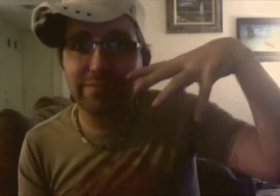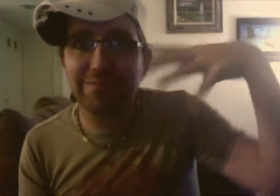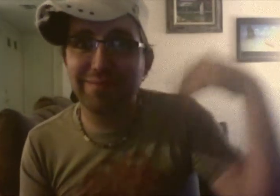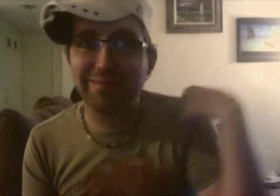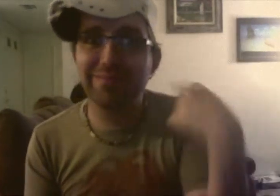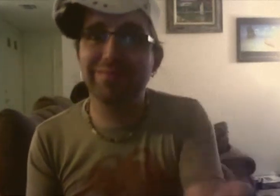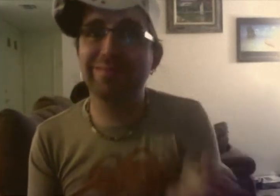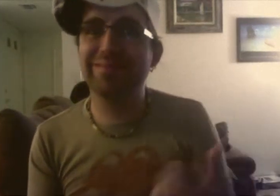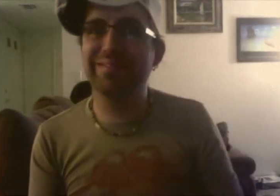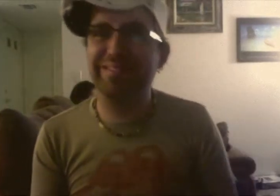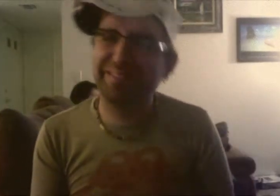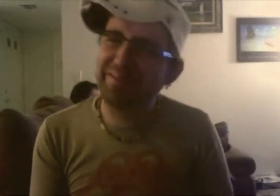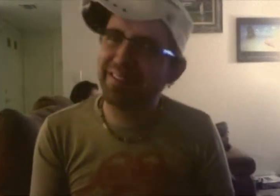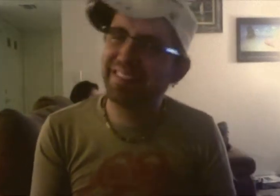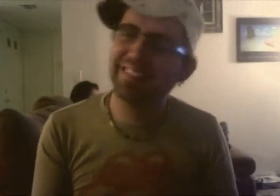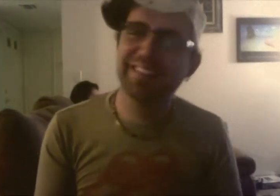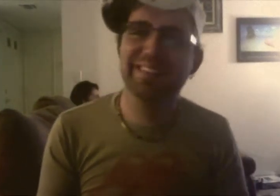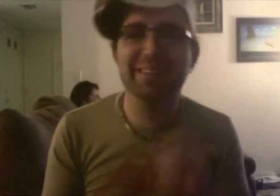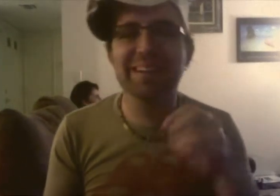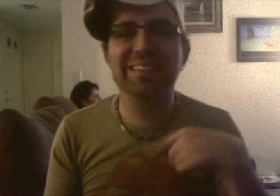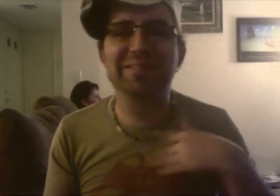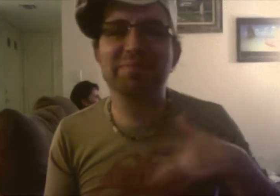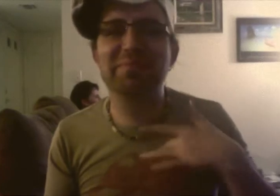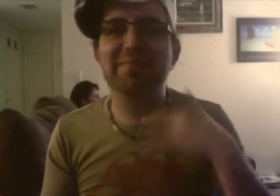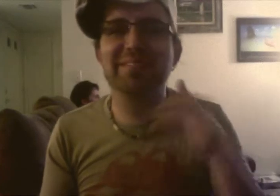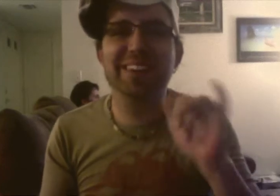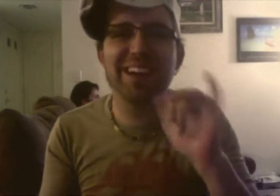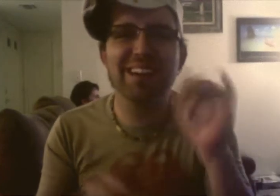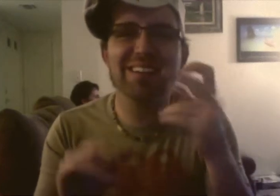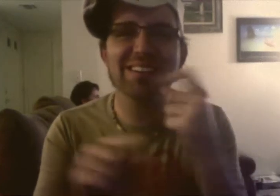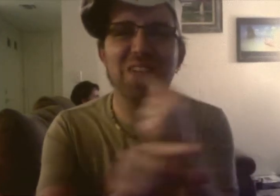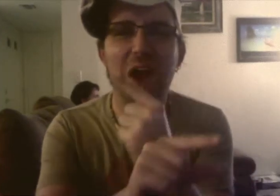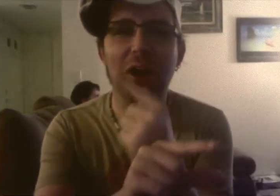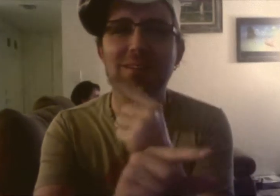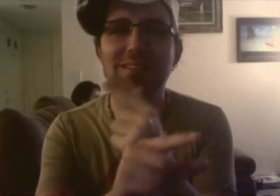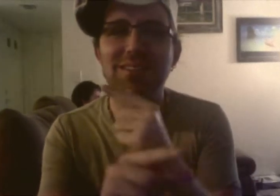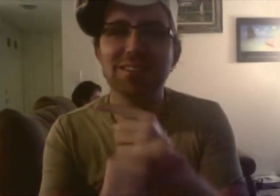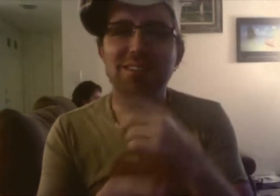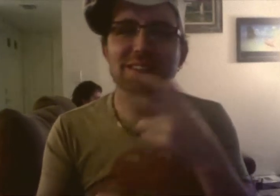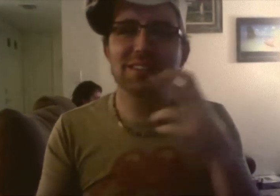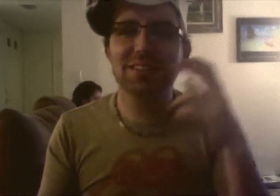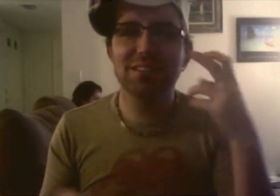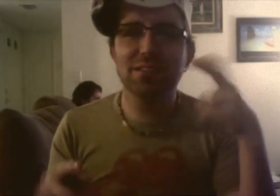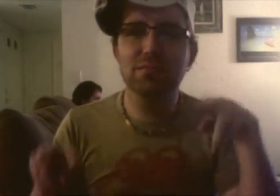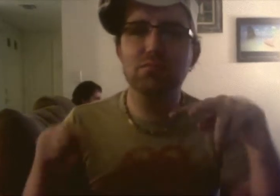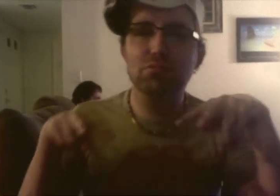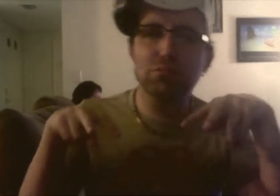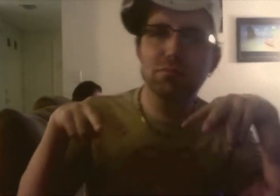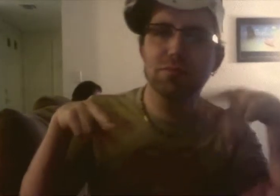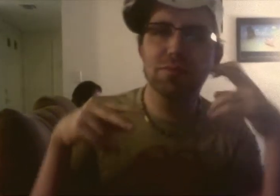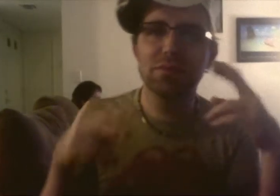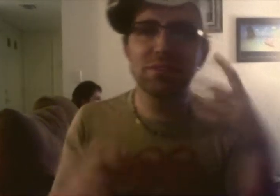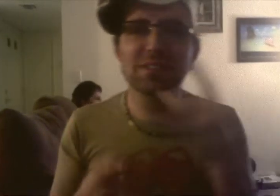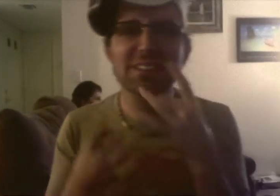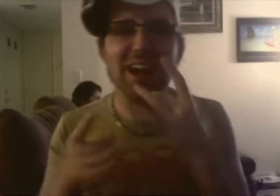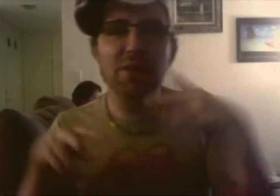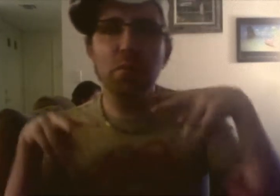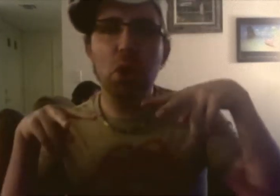English Teacher. It's available now before it hits theaters at the same day as it premieres at the Tribeca Film Festival. Be sure to check out the